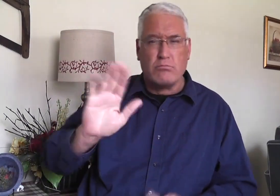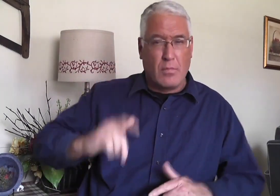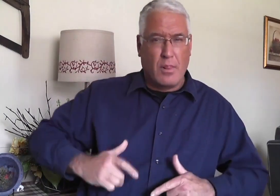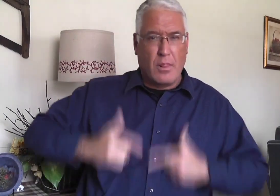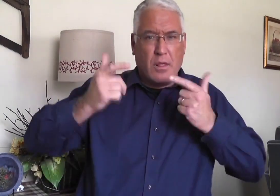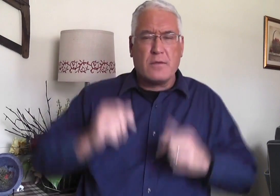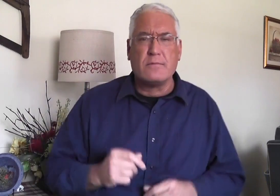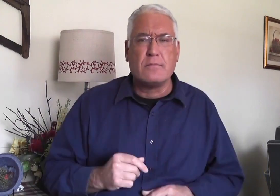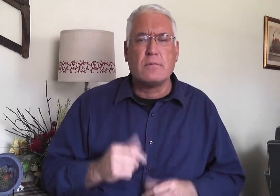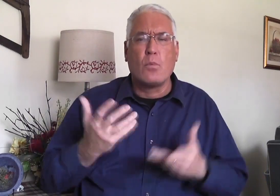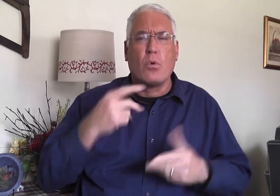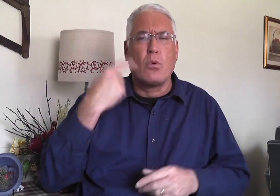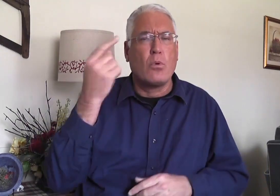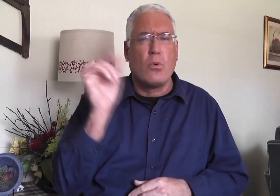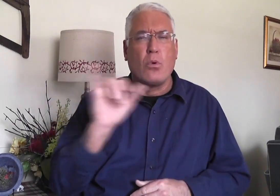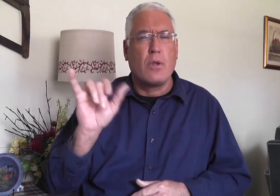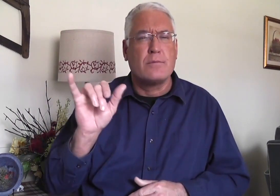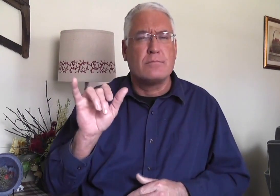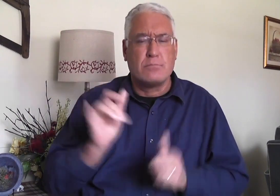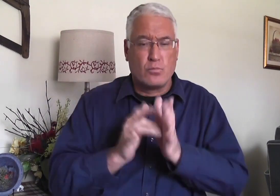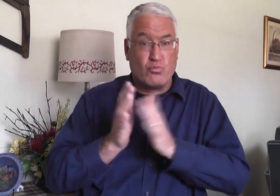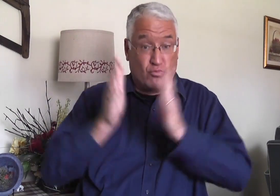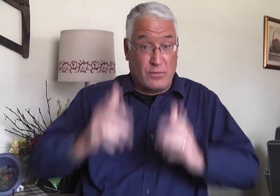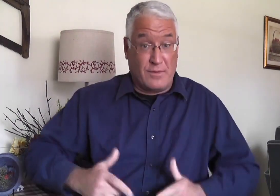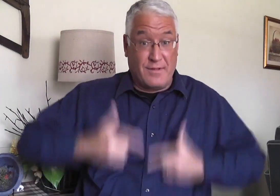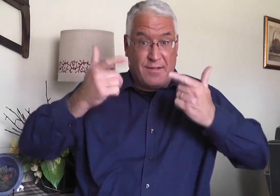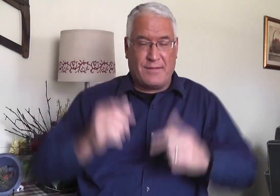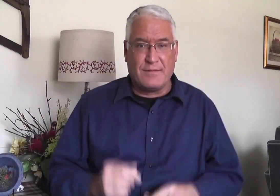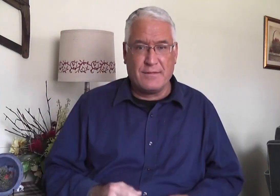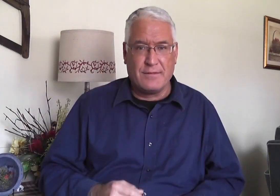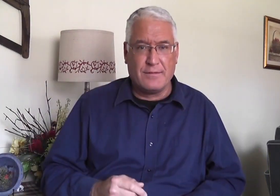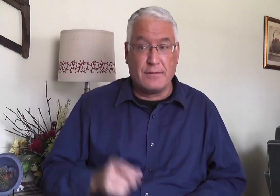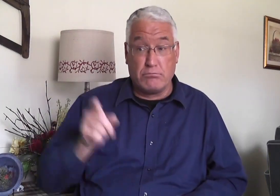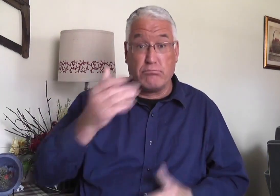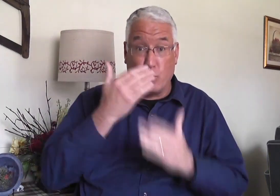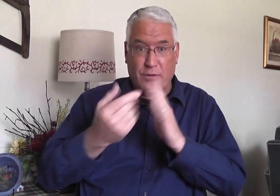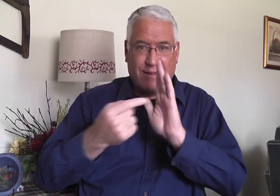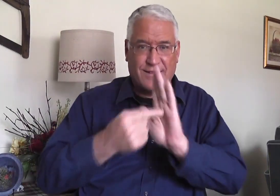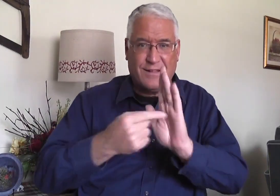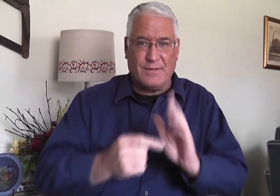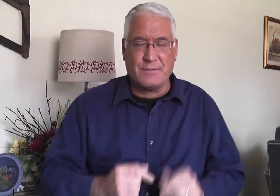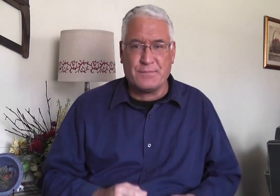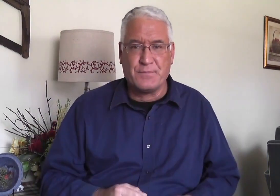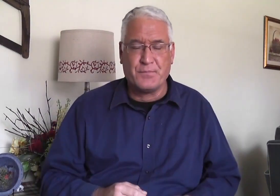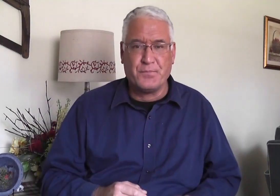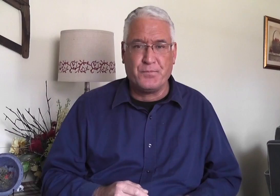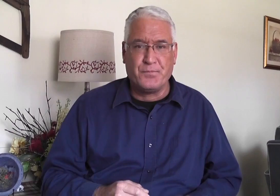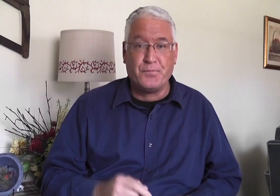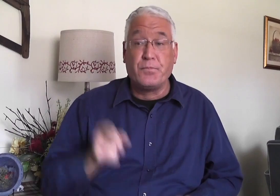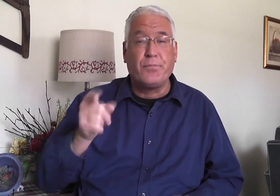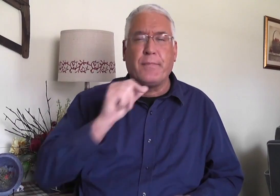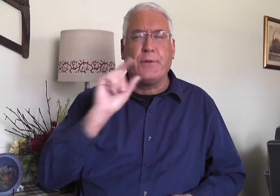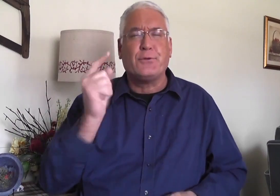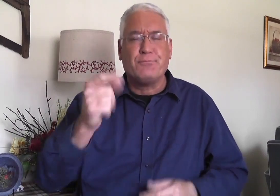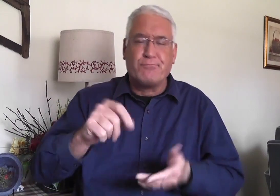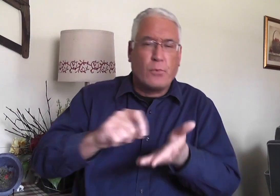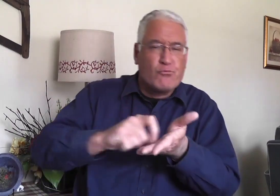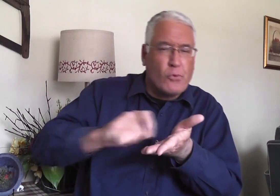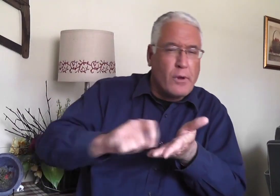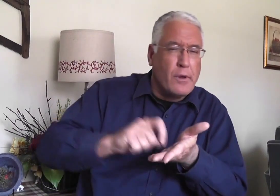Mark. They watched his life, what it looked like, his Christian life, and he was a good example. Not only